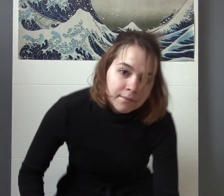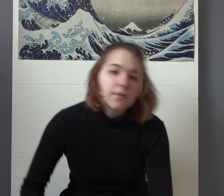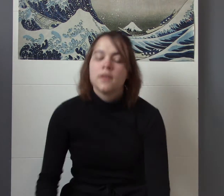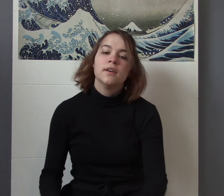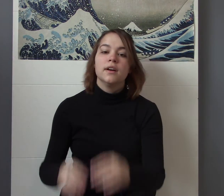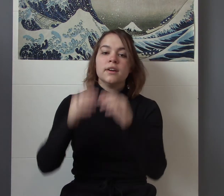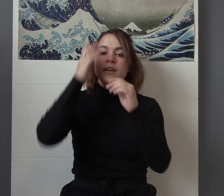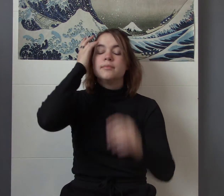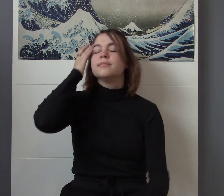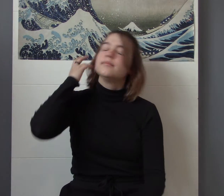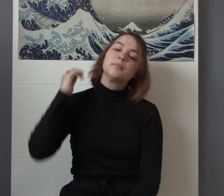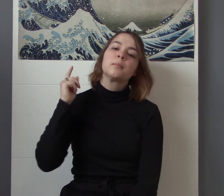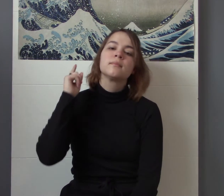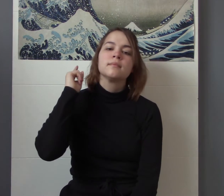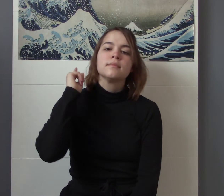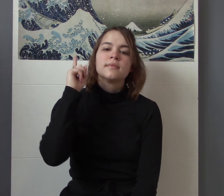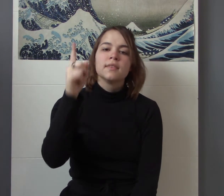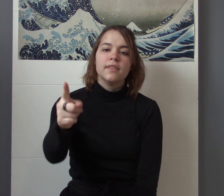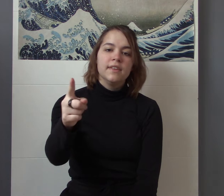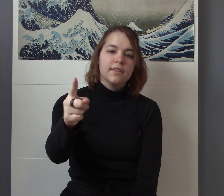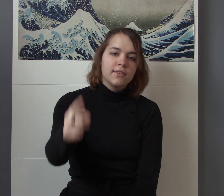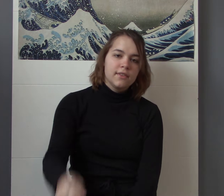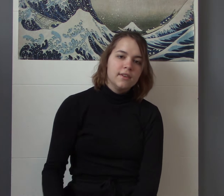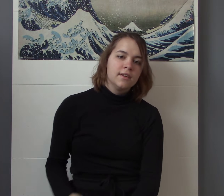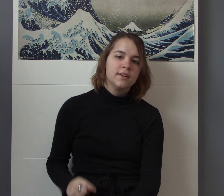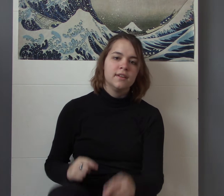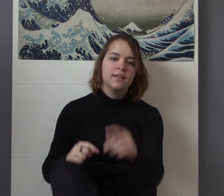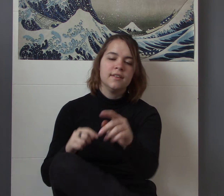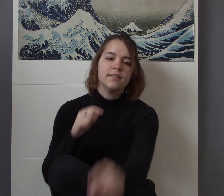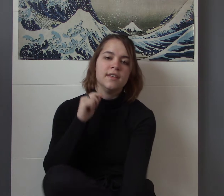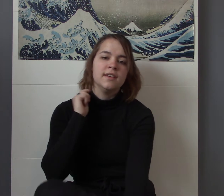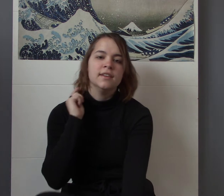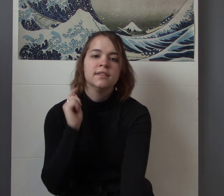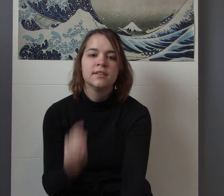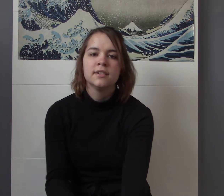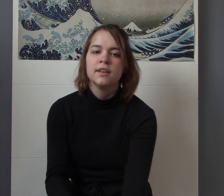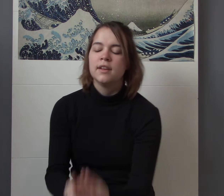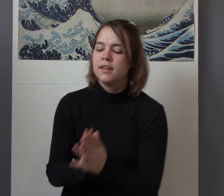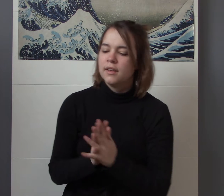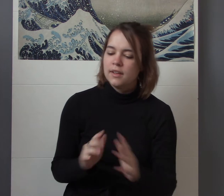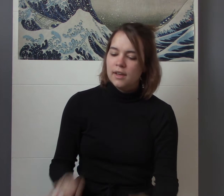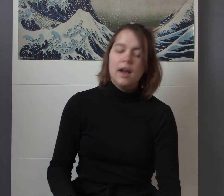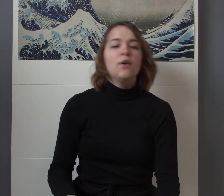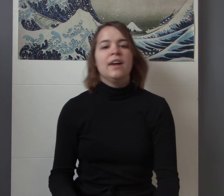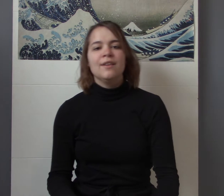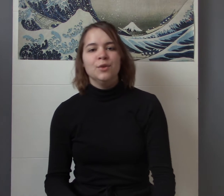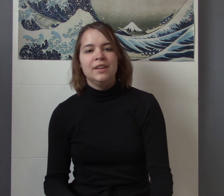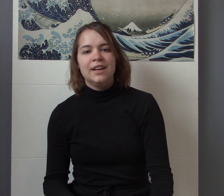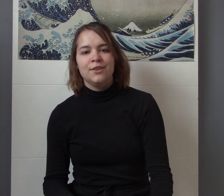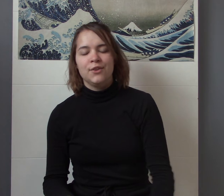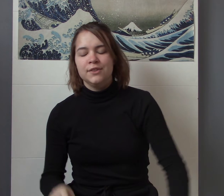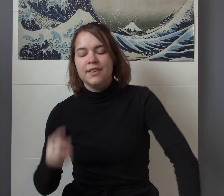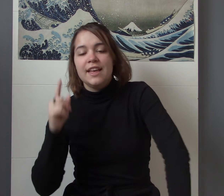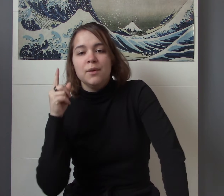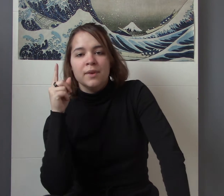all right this is the okay I have no idea how to start this anyways